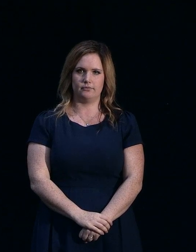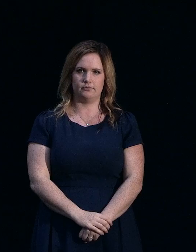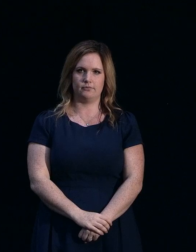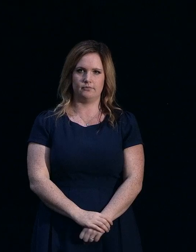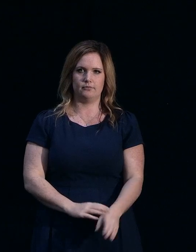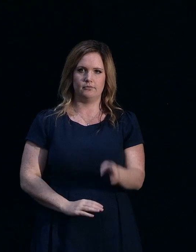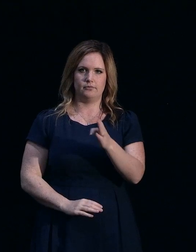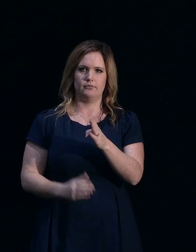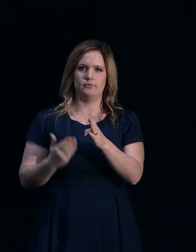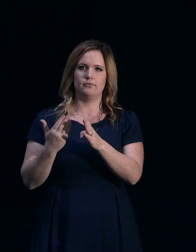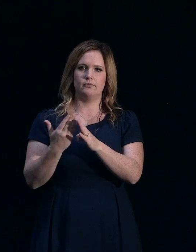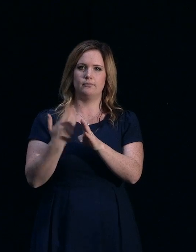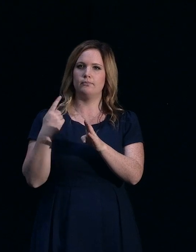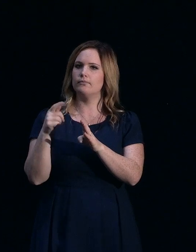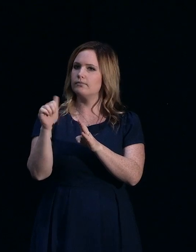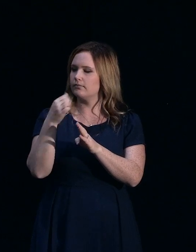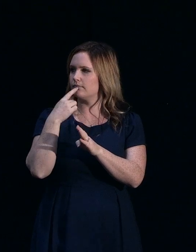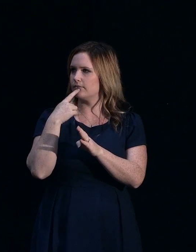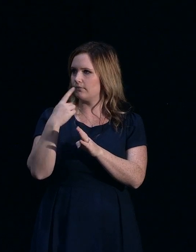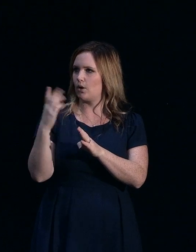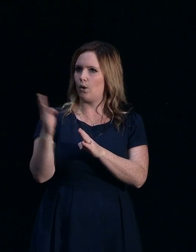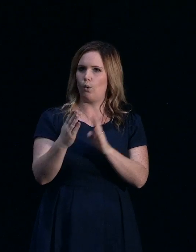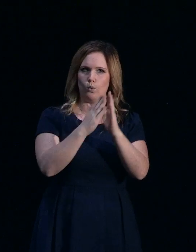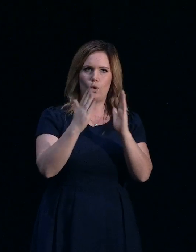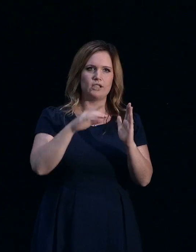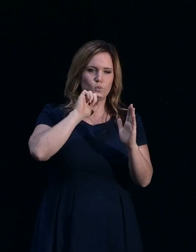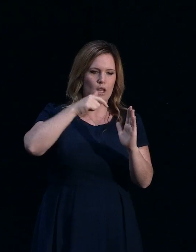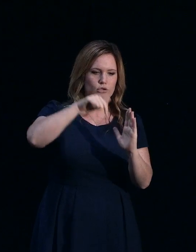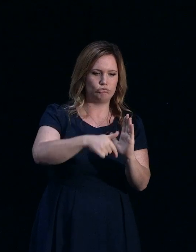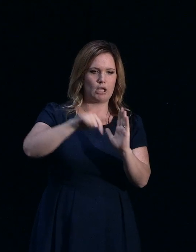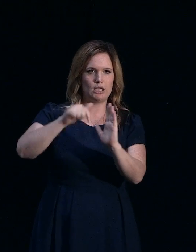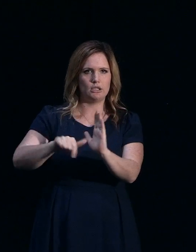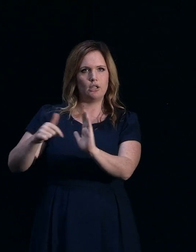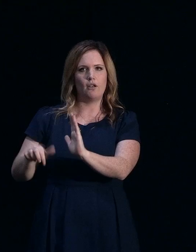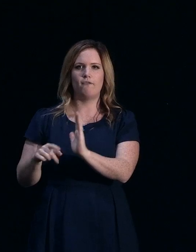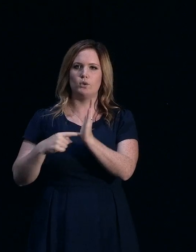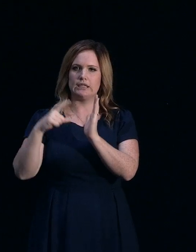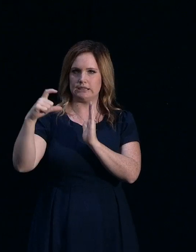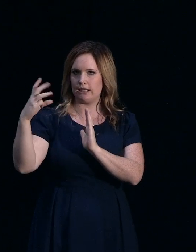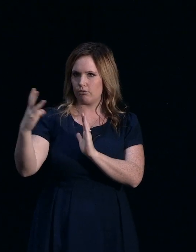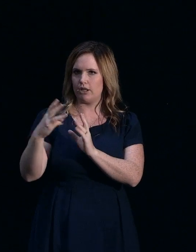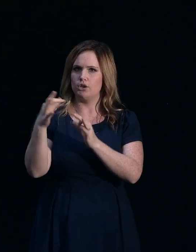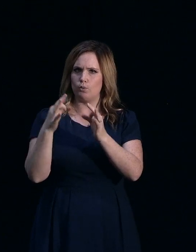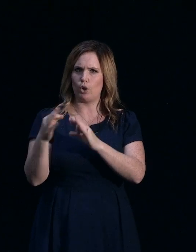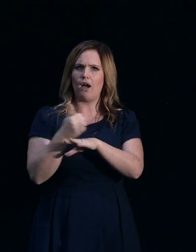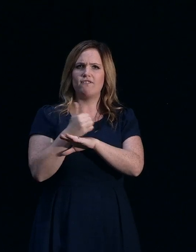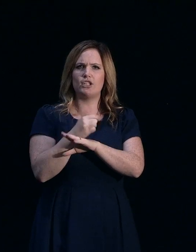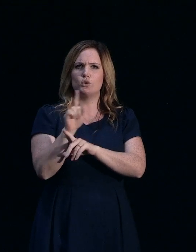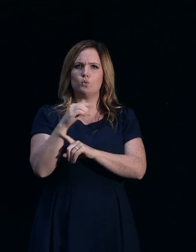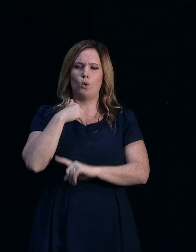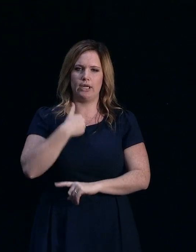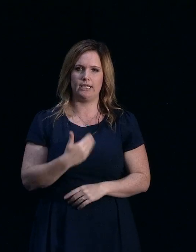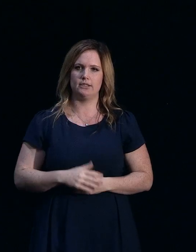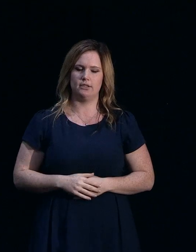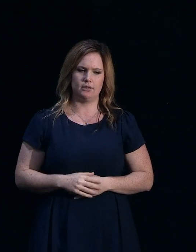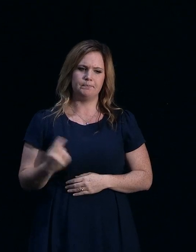You mentioned before that each property will be drilled for TC3 to find out what foundations they need. Who